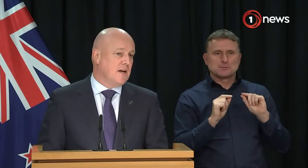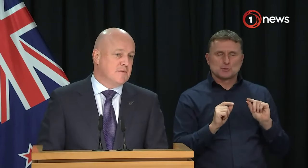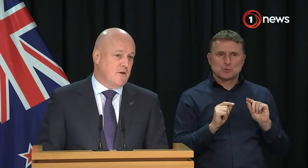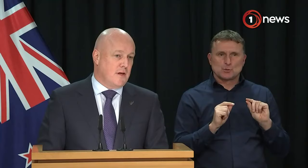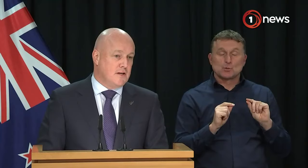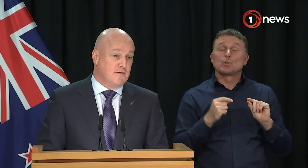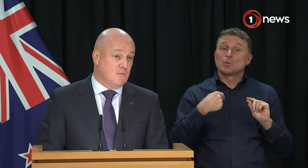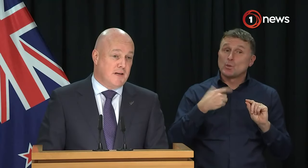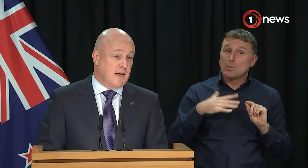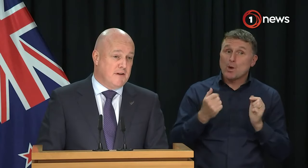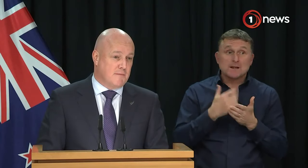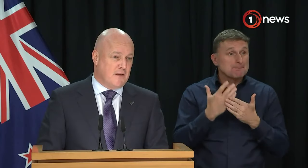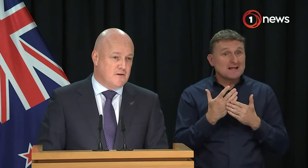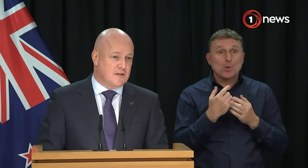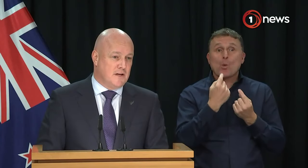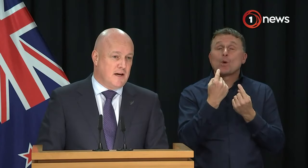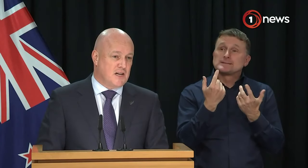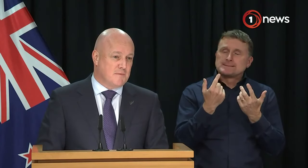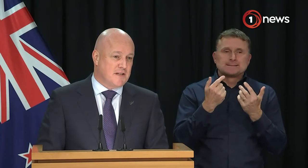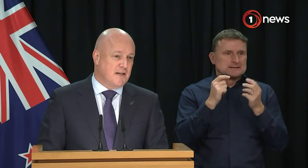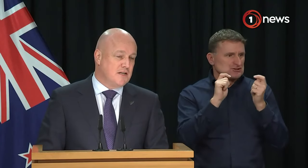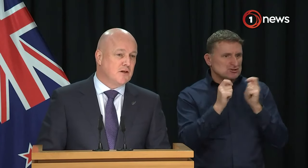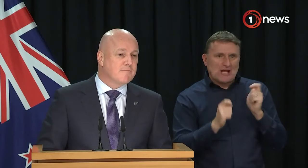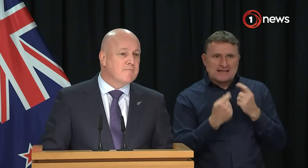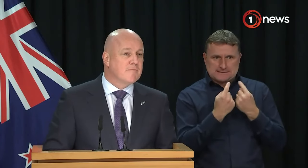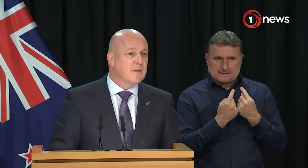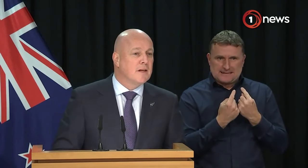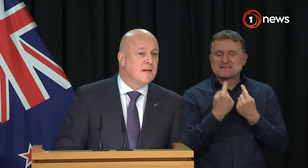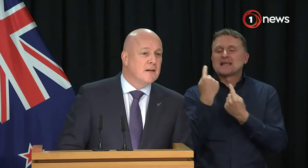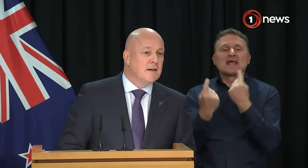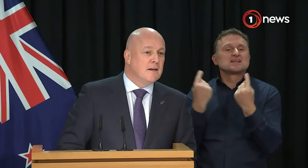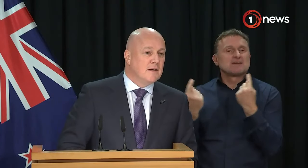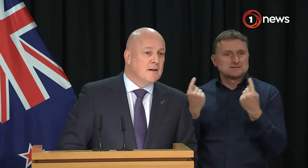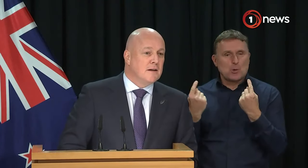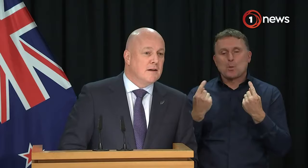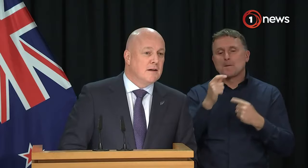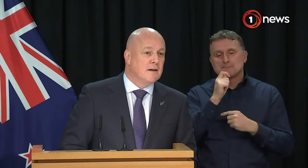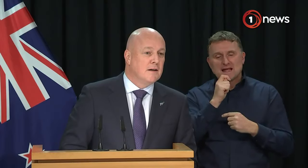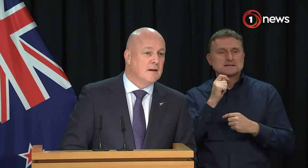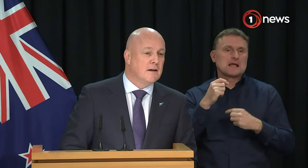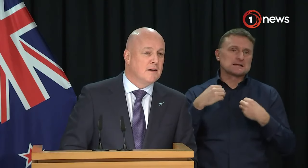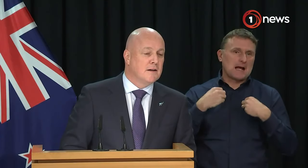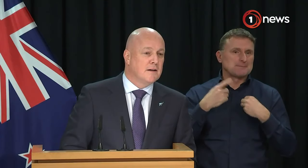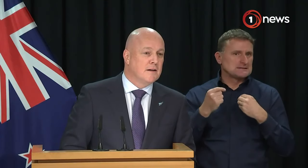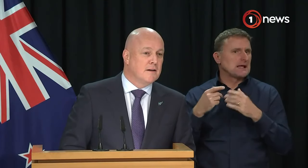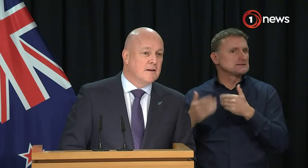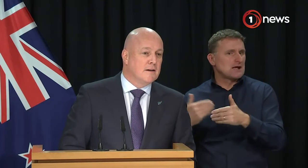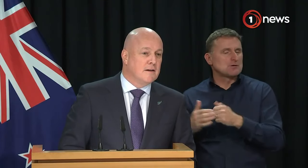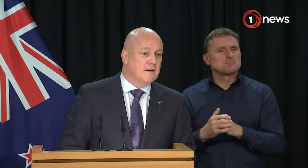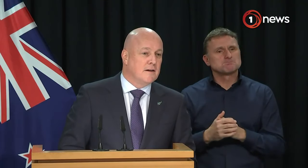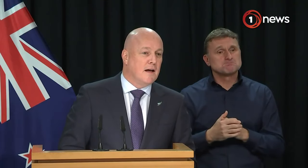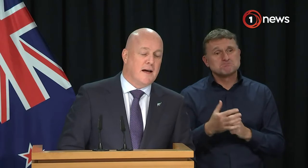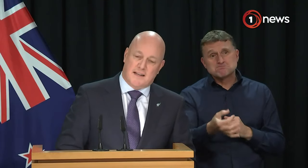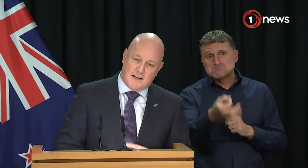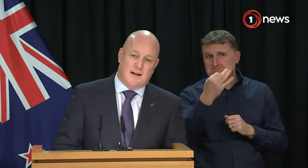the enablers are set up so that individual media companies can make those adjustments as they need to do. consideration for financial support packages or regulating online